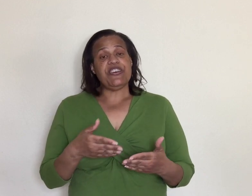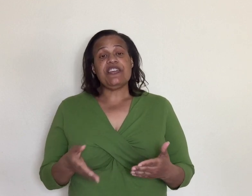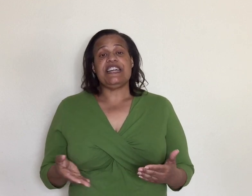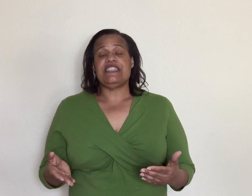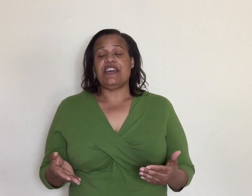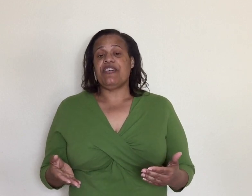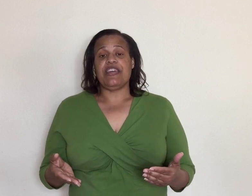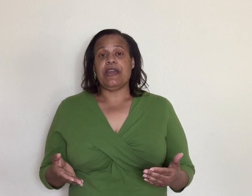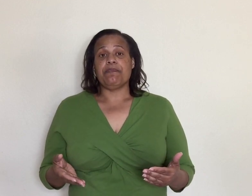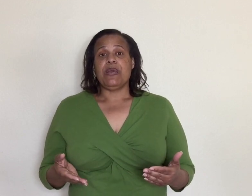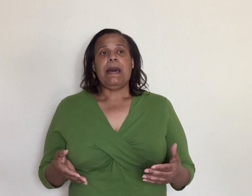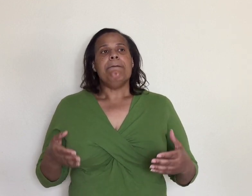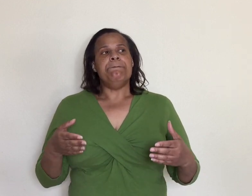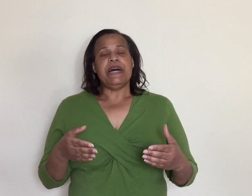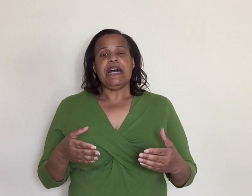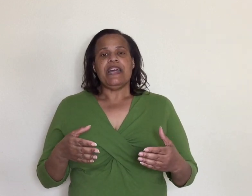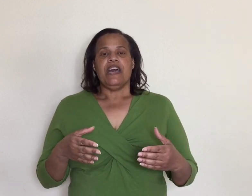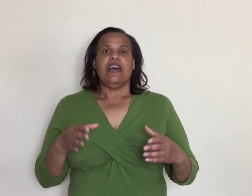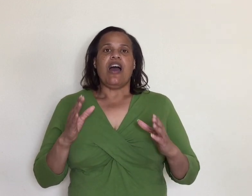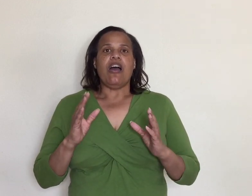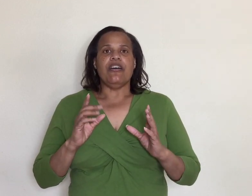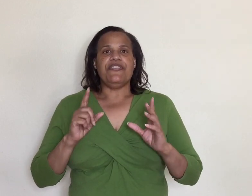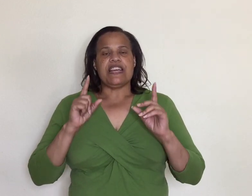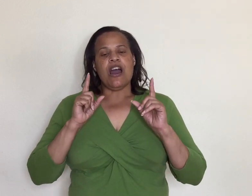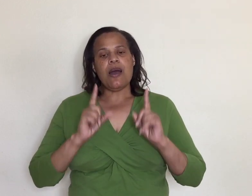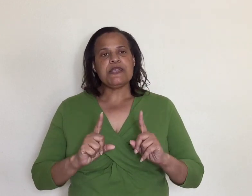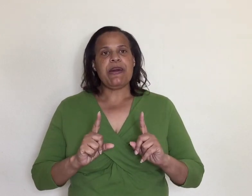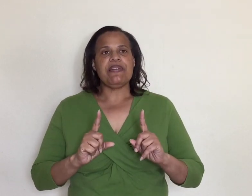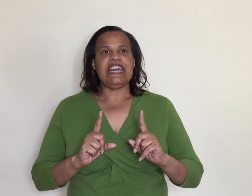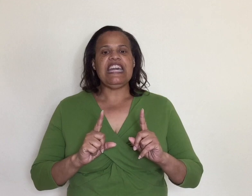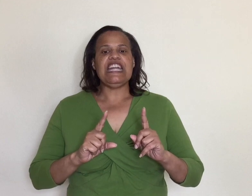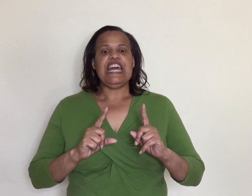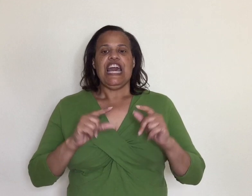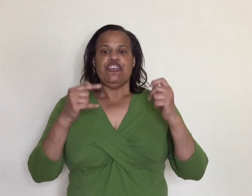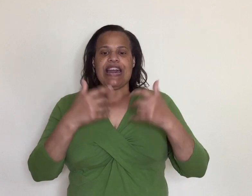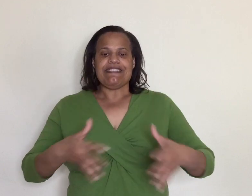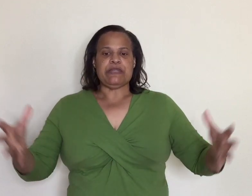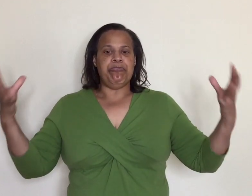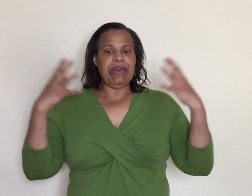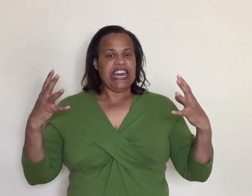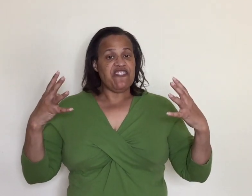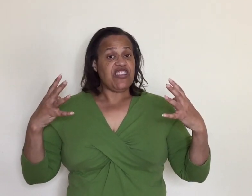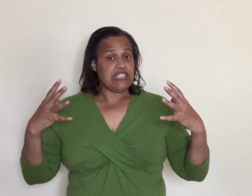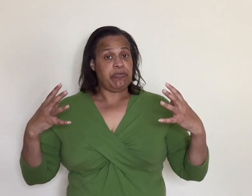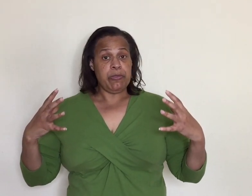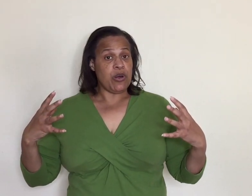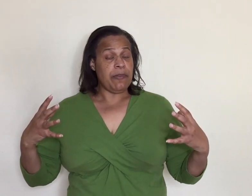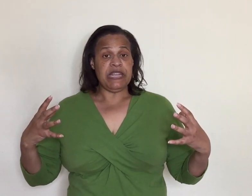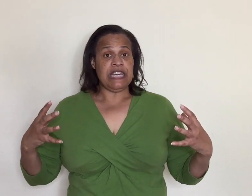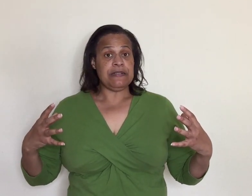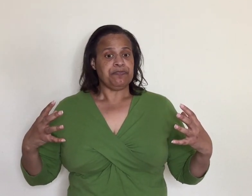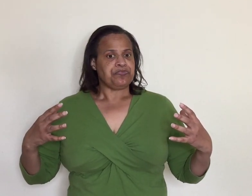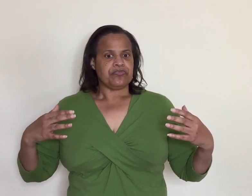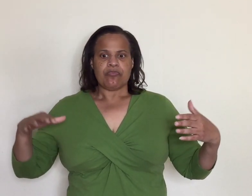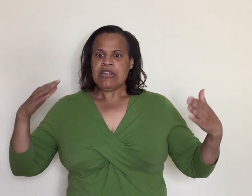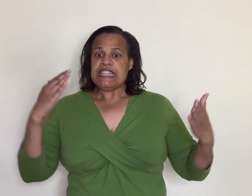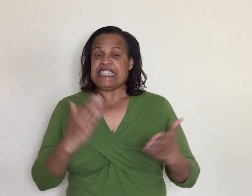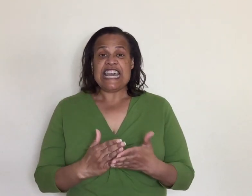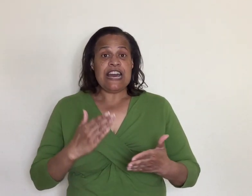ventilates and everything but if it comes about again and you got this big influx of people coming in day